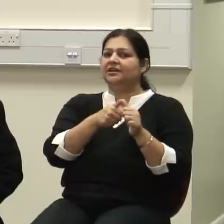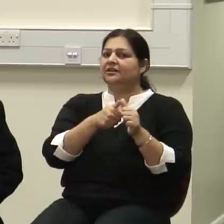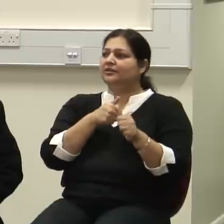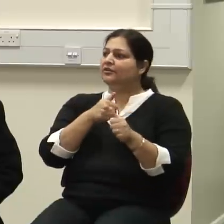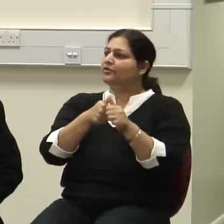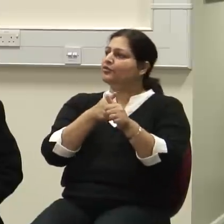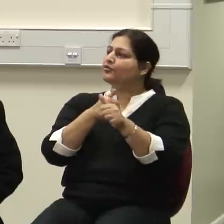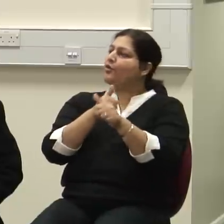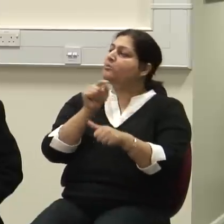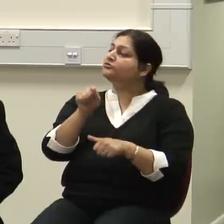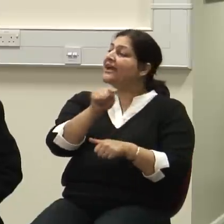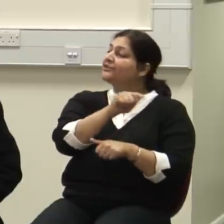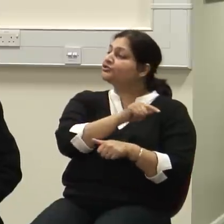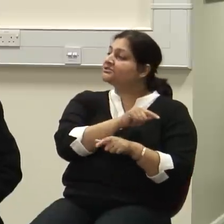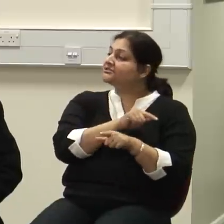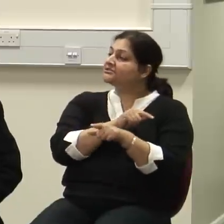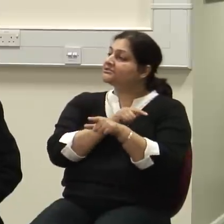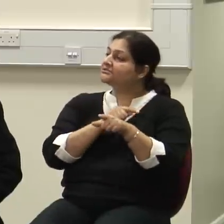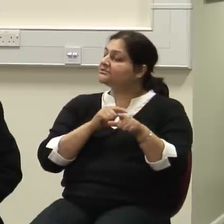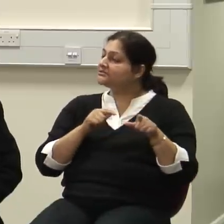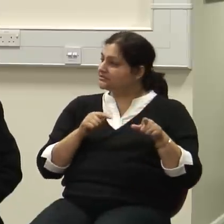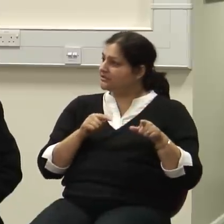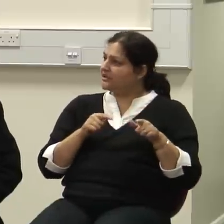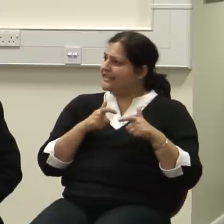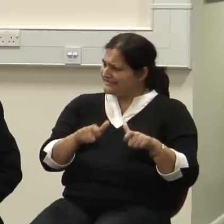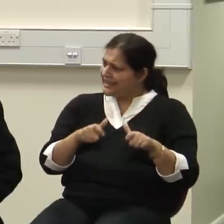way in which it was originally intended, but by so-called antitrust laws.